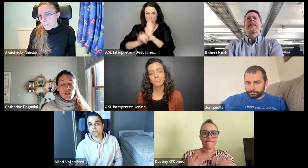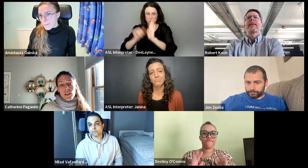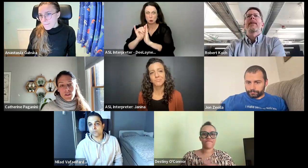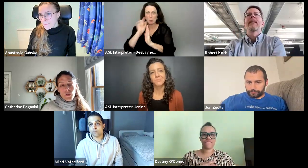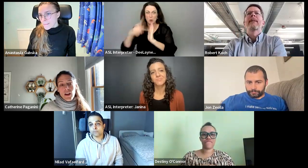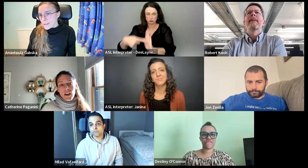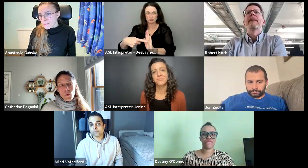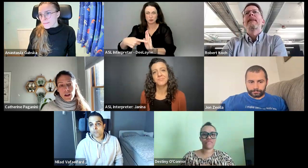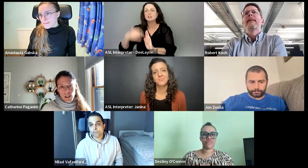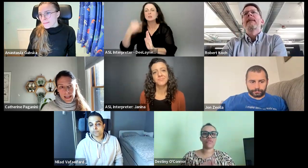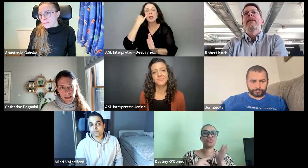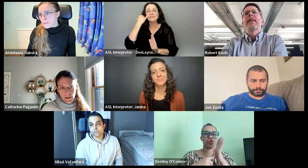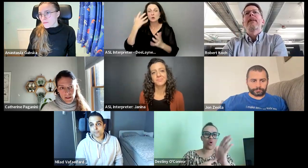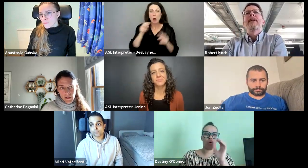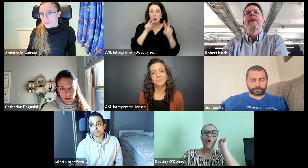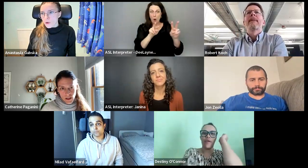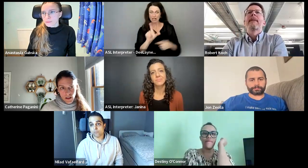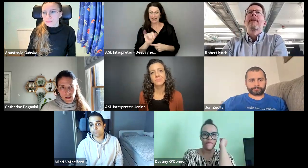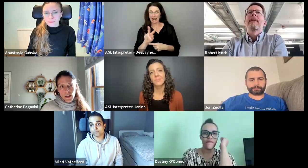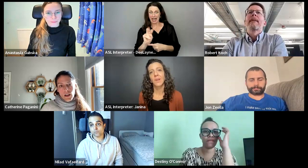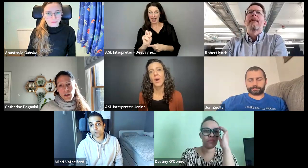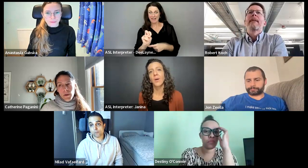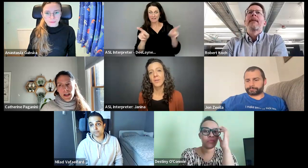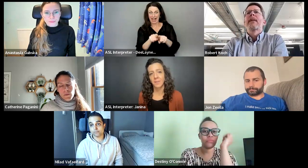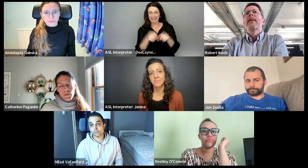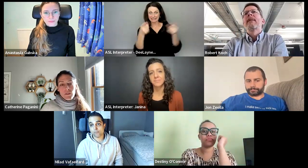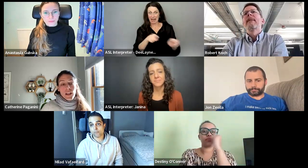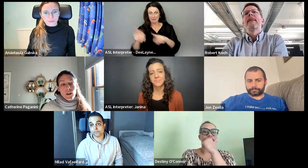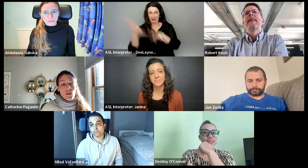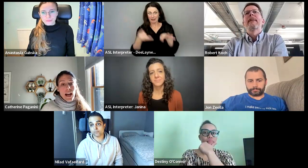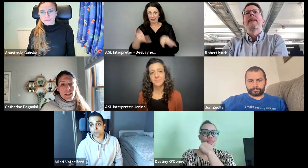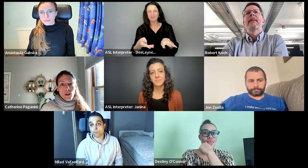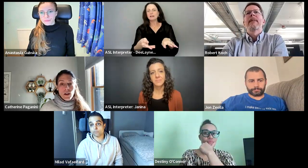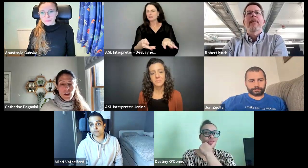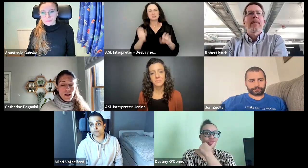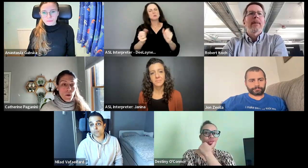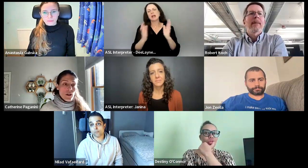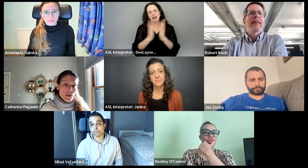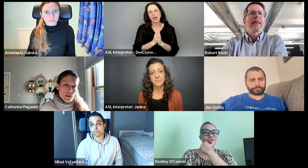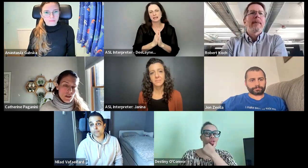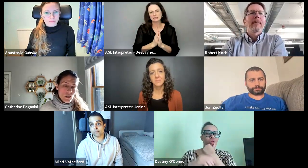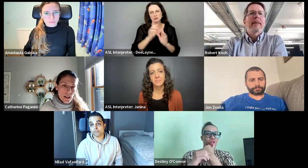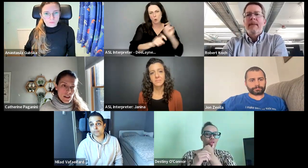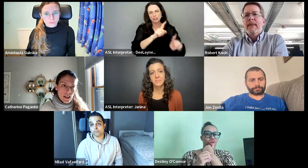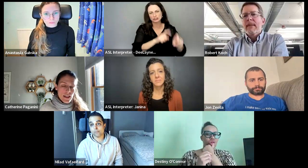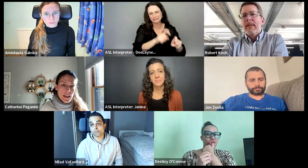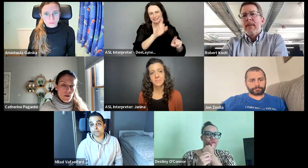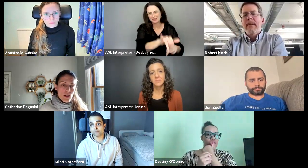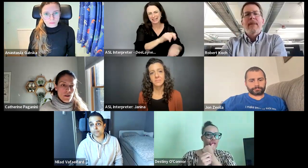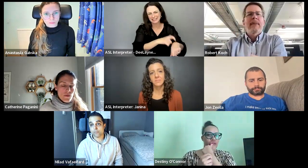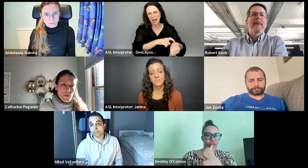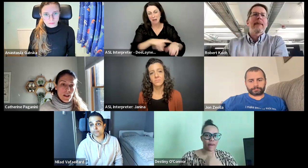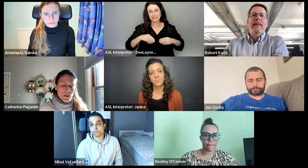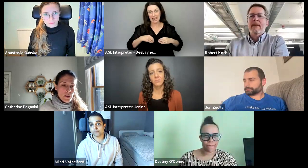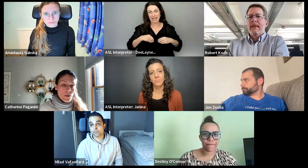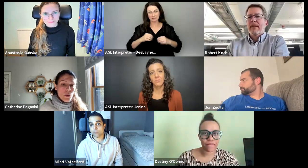So it's just, if you want to watch live, um, I believe you can also ask, uh, questions, like they take